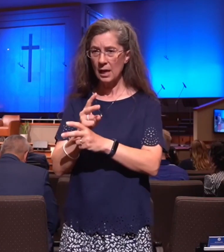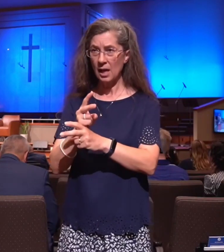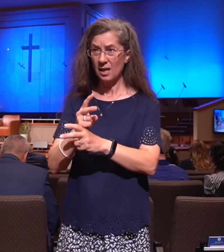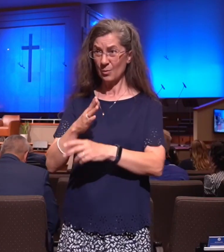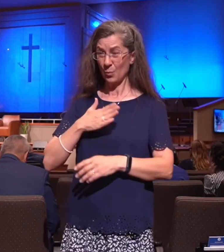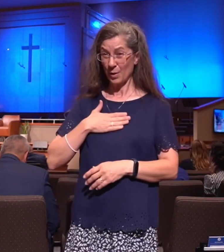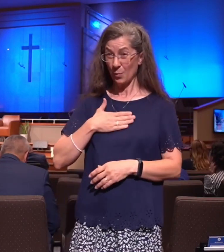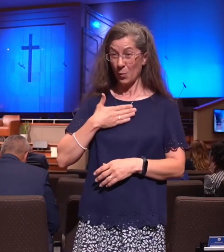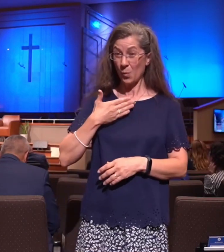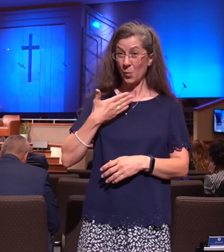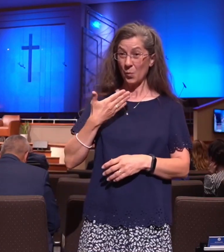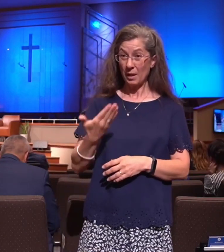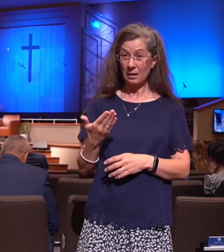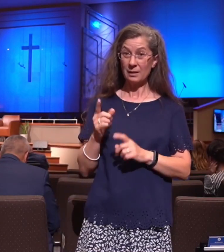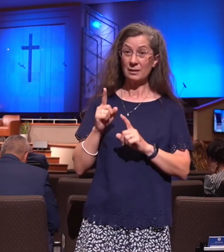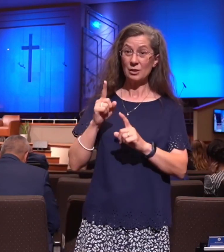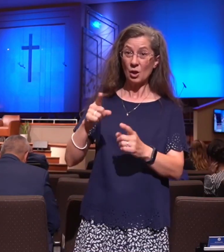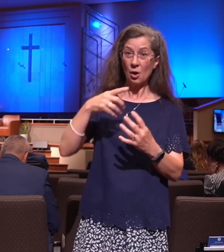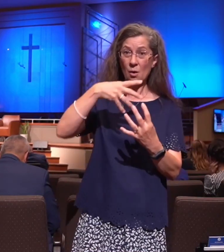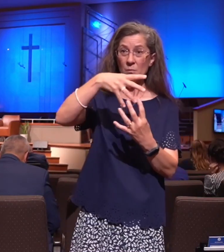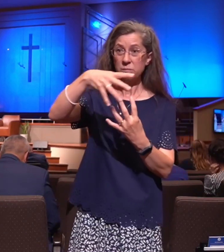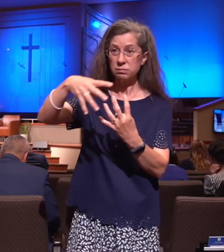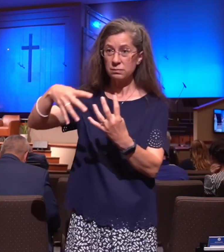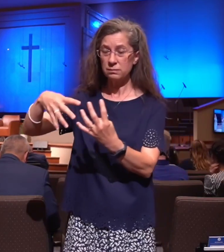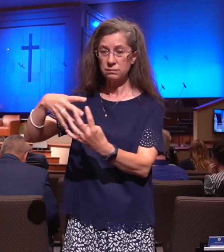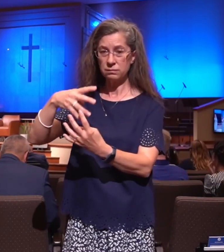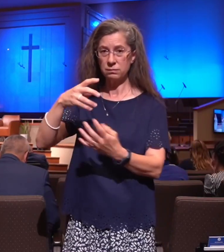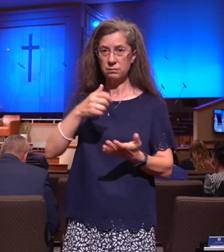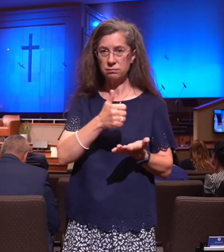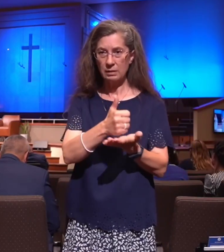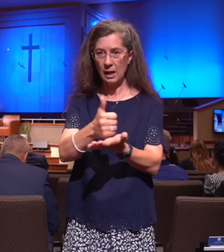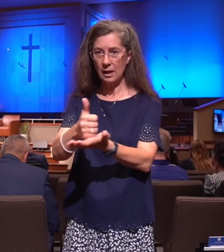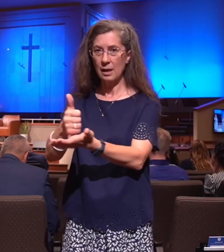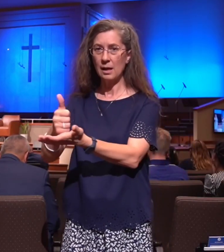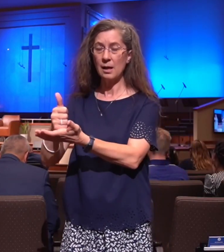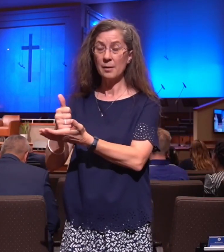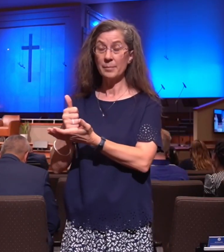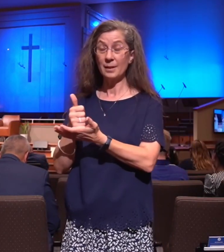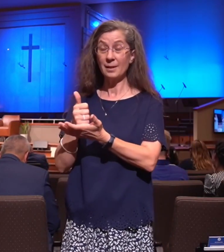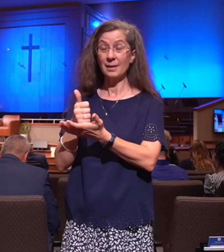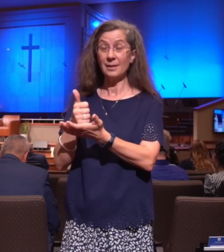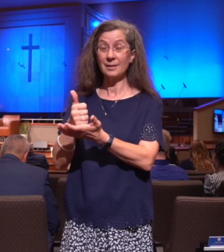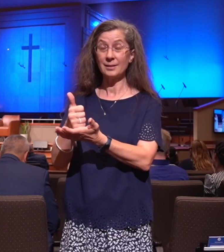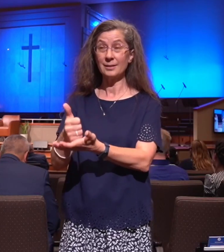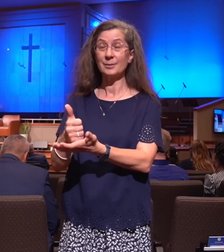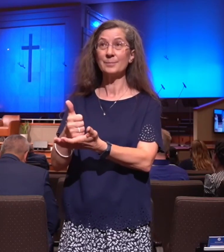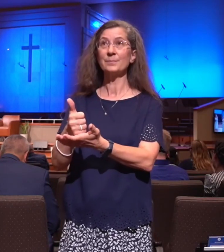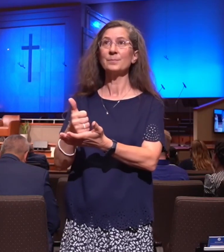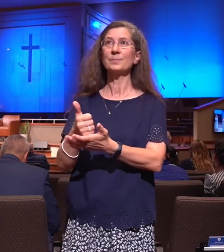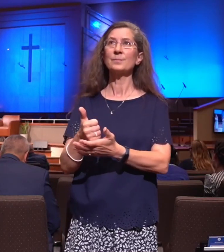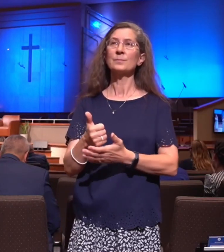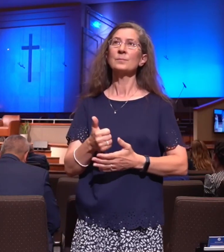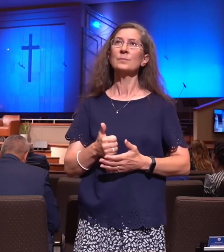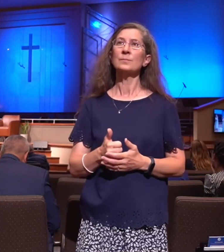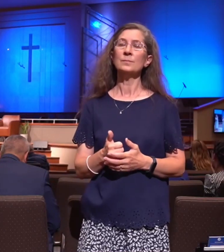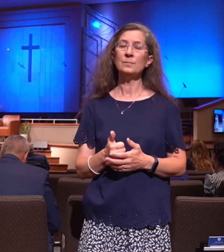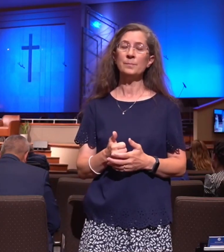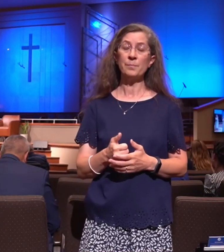we take the risk involved in always being there? Oh, we hold the very